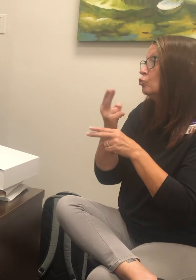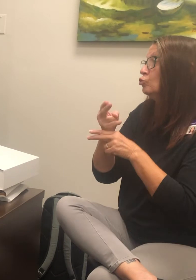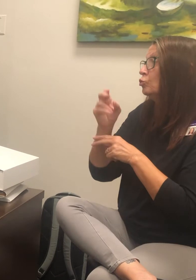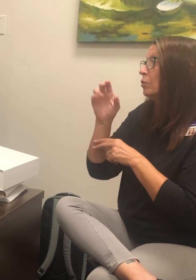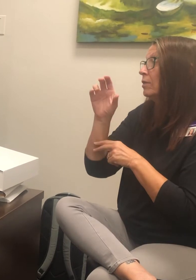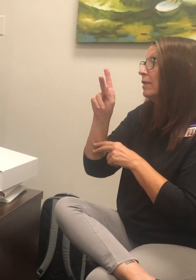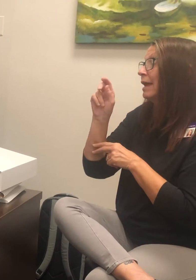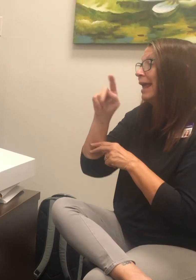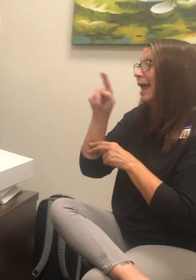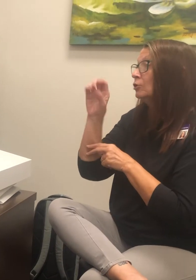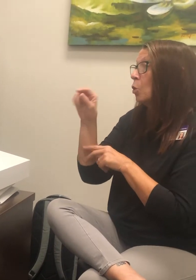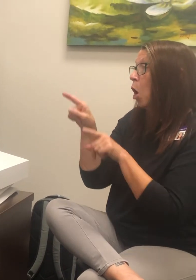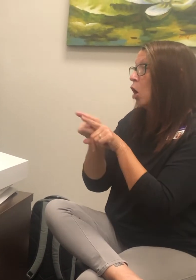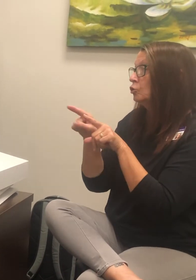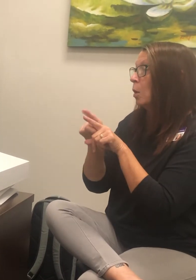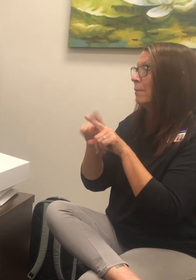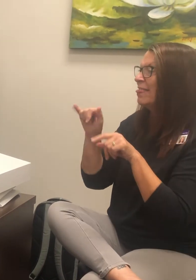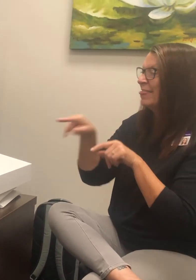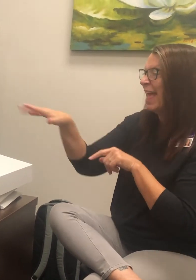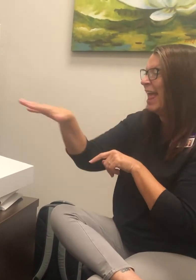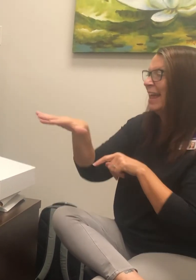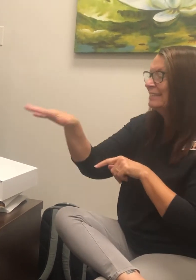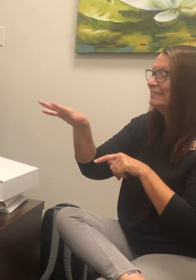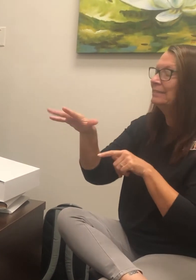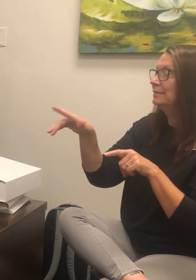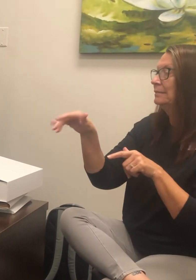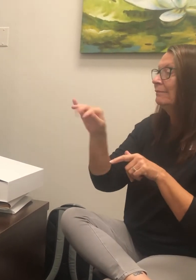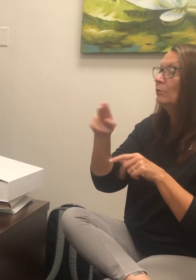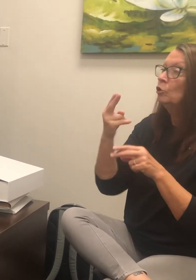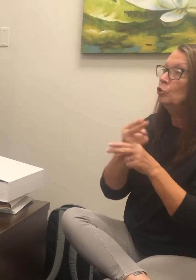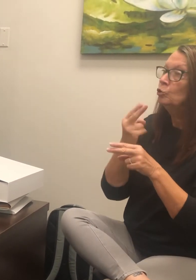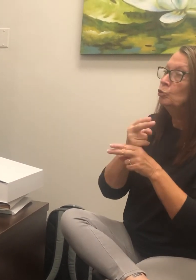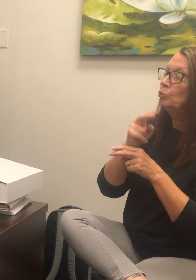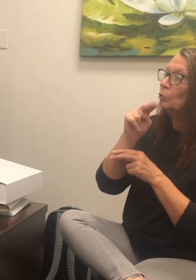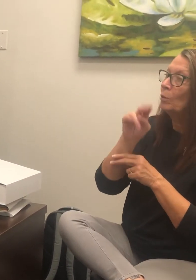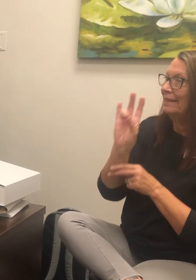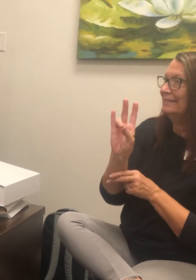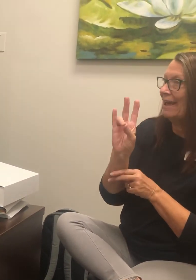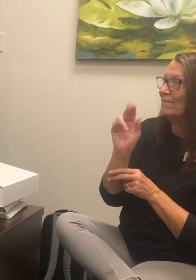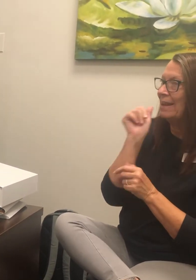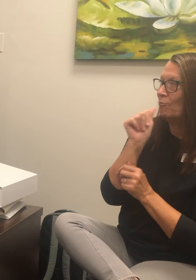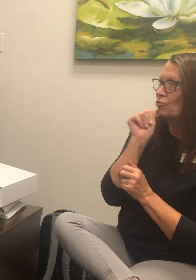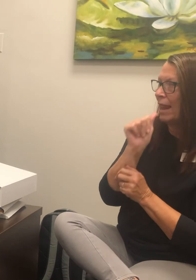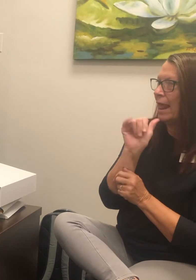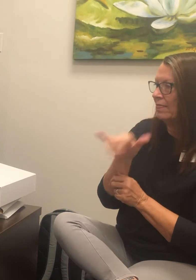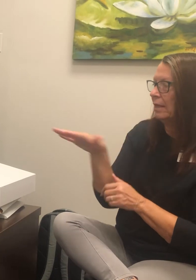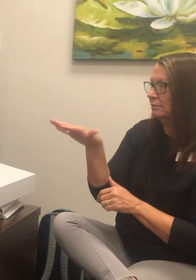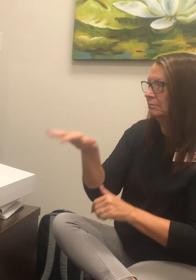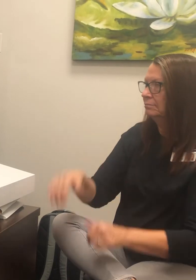canso as well but this would just be the protocol if you were going to use the nucleus 7 every day